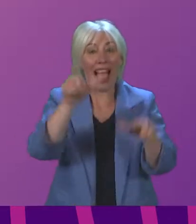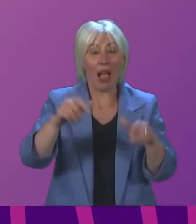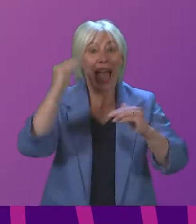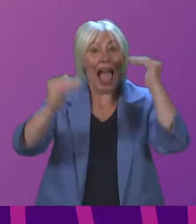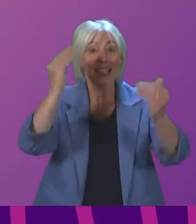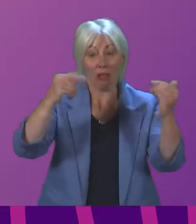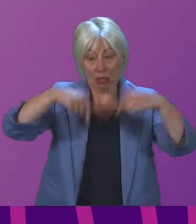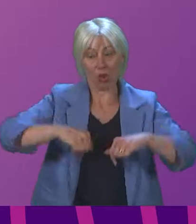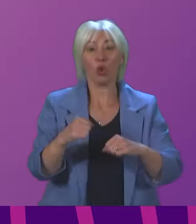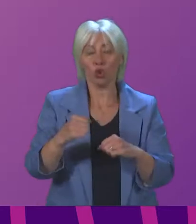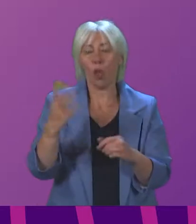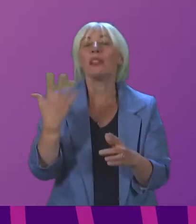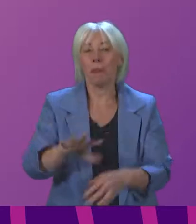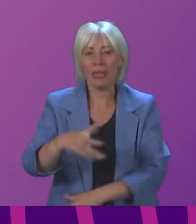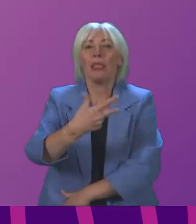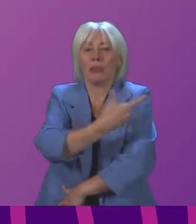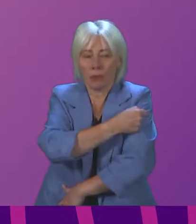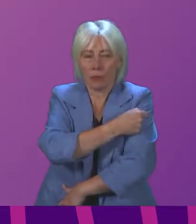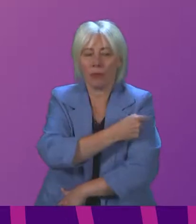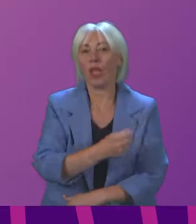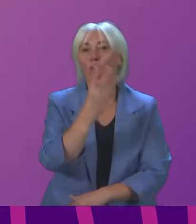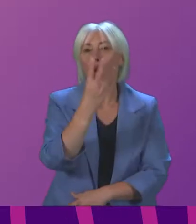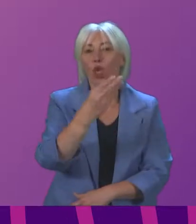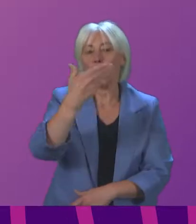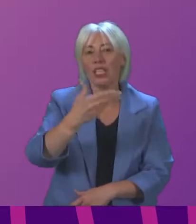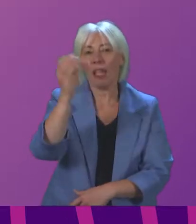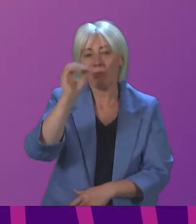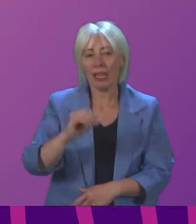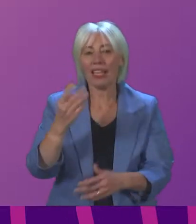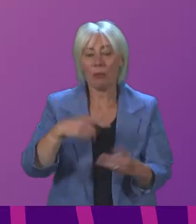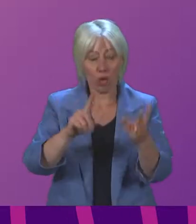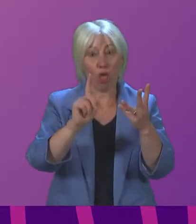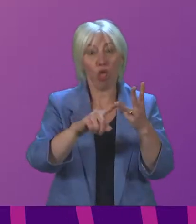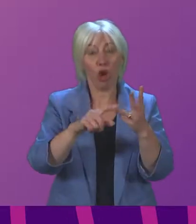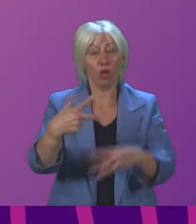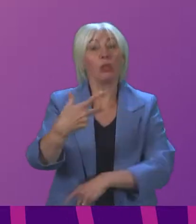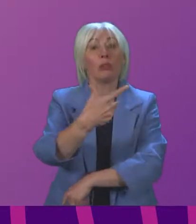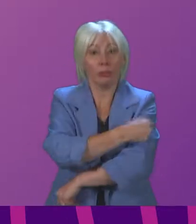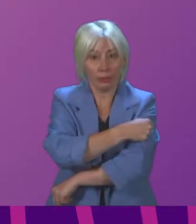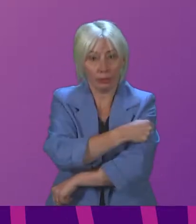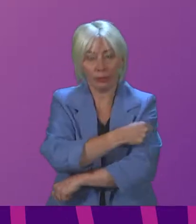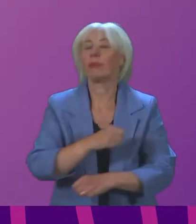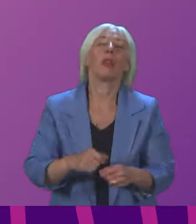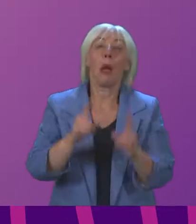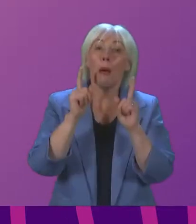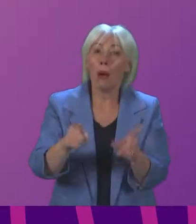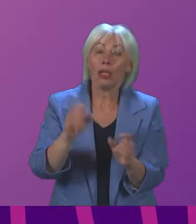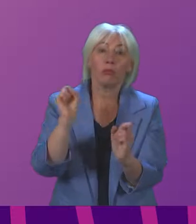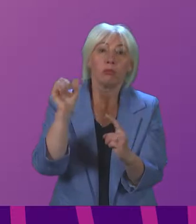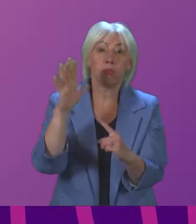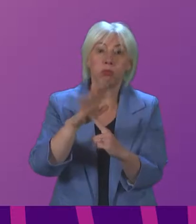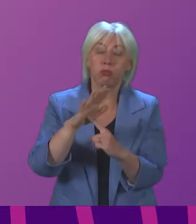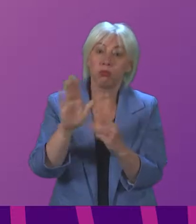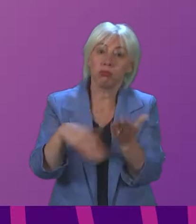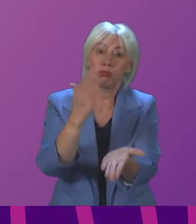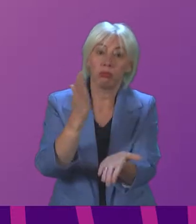Scotland have been vaccinated, and 39% have received a booster or third dose. However, is crucial to ensure...